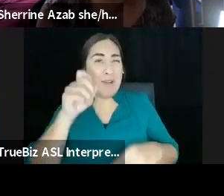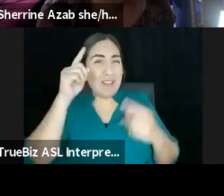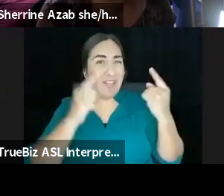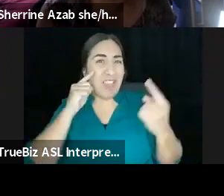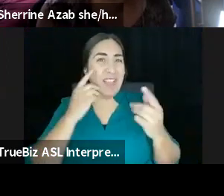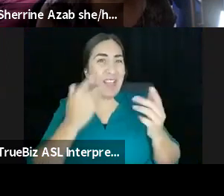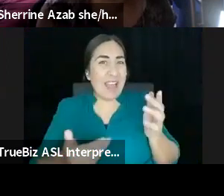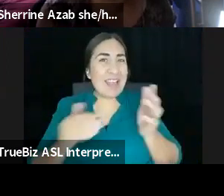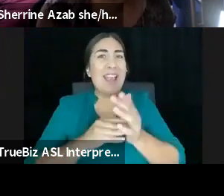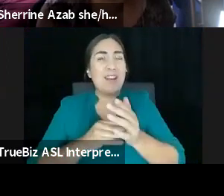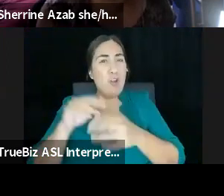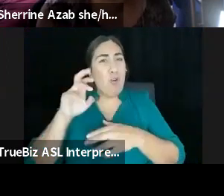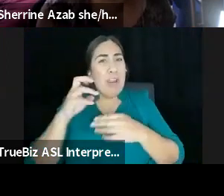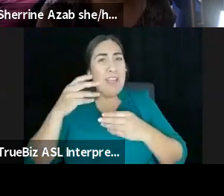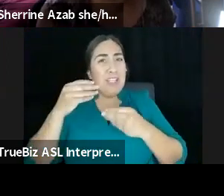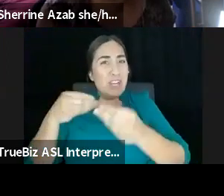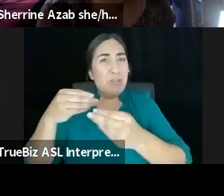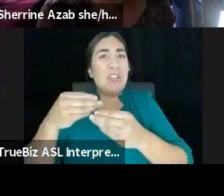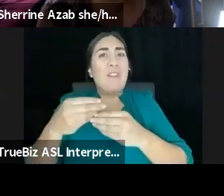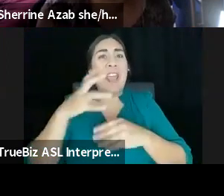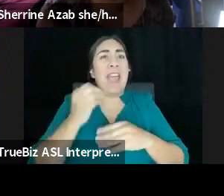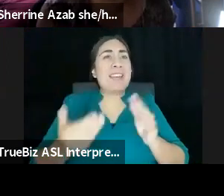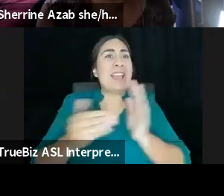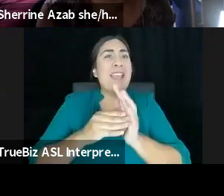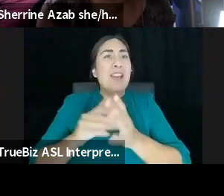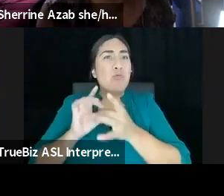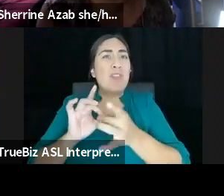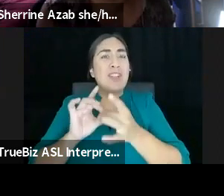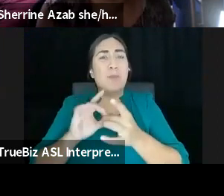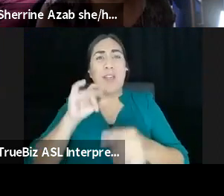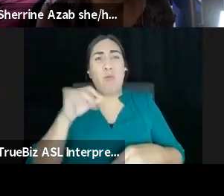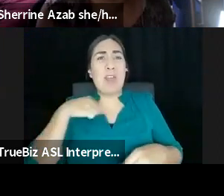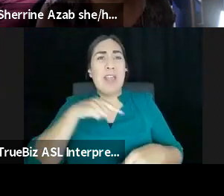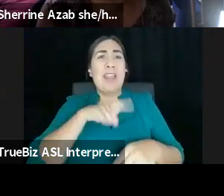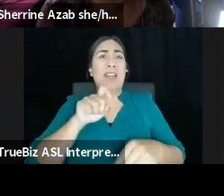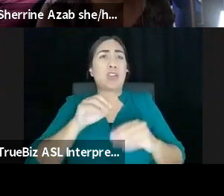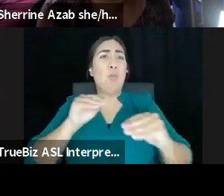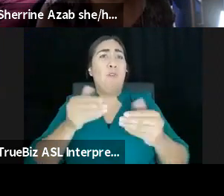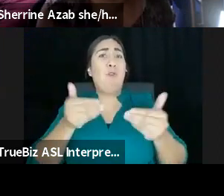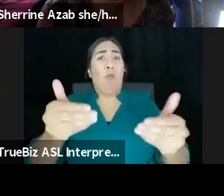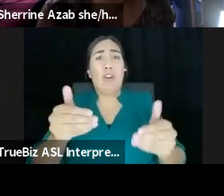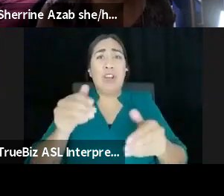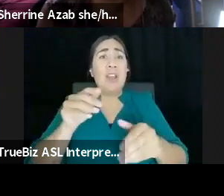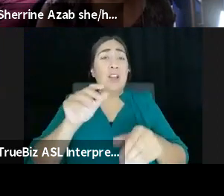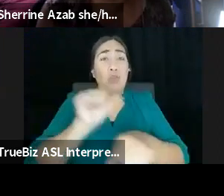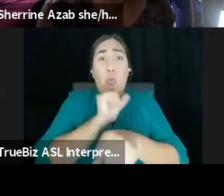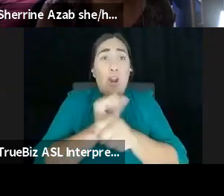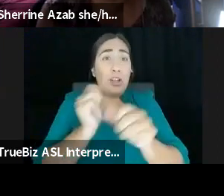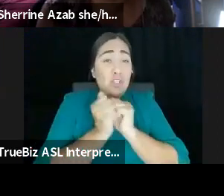we're trying to work with to move forward. And that may or may not include funders, that may or may not include board of trustees, that may or may not include